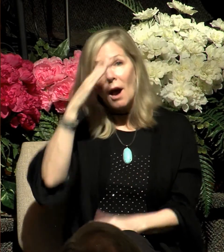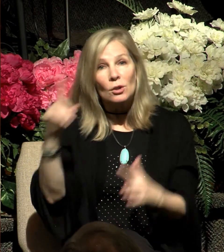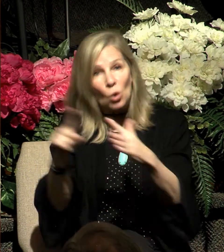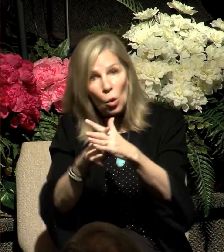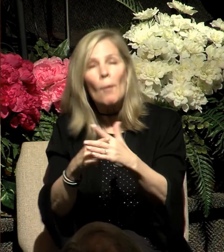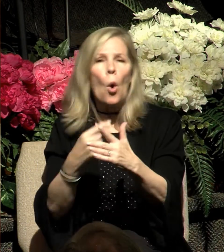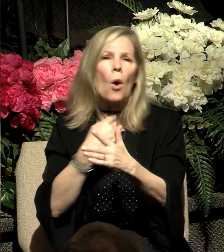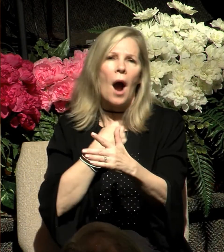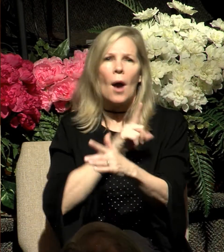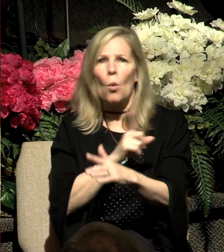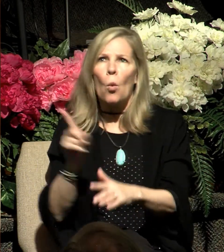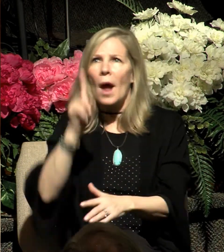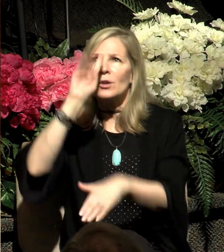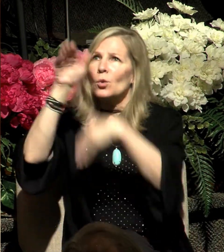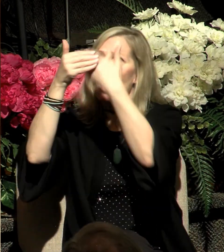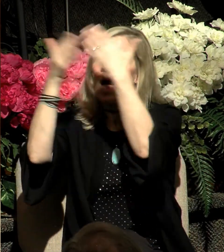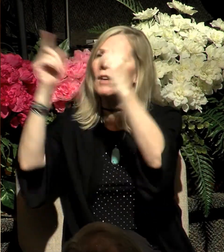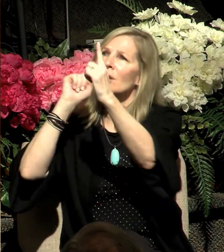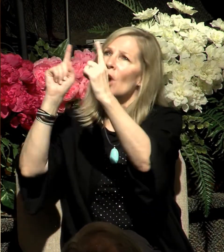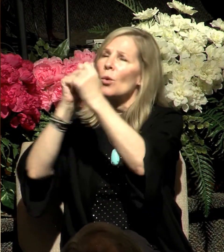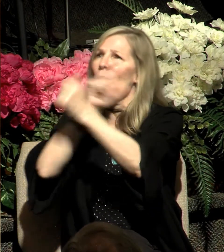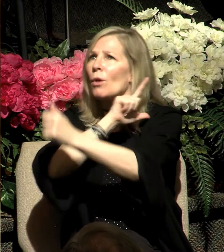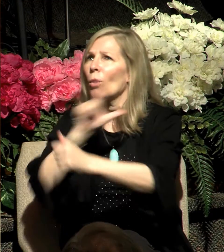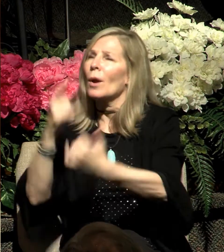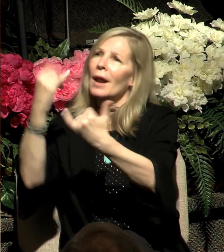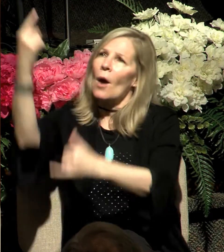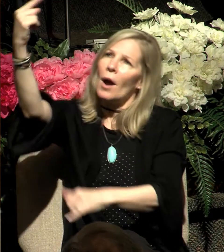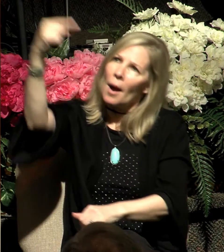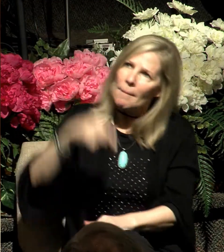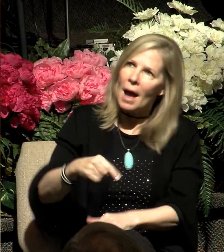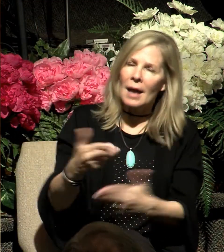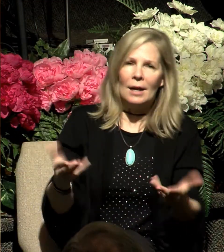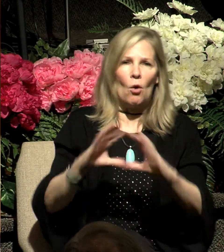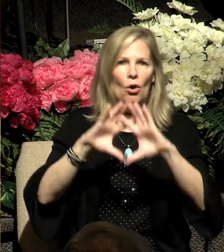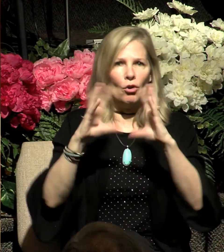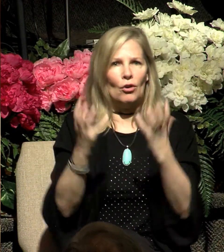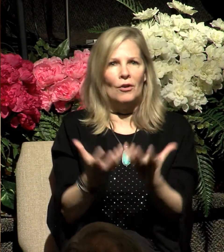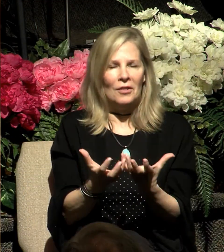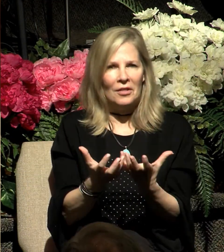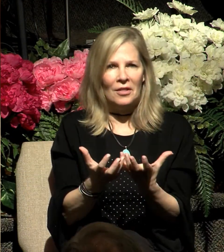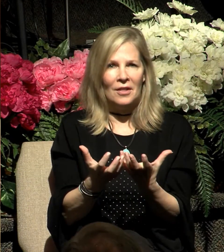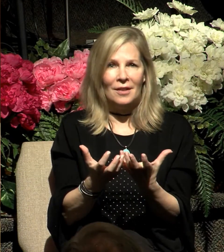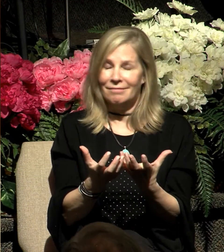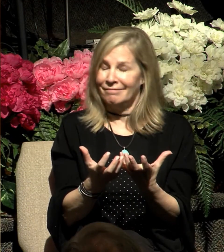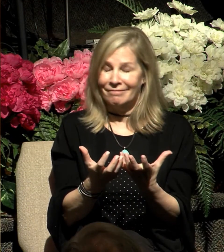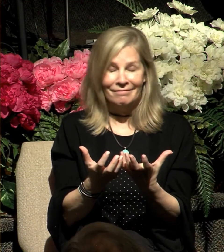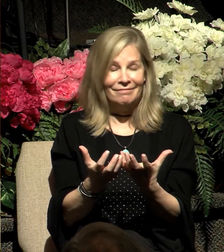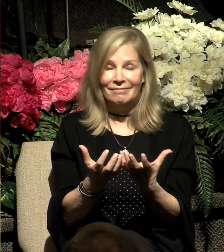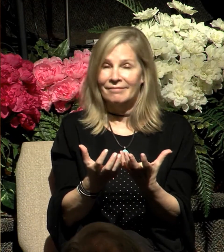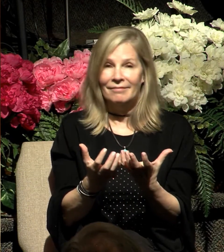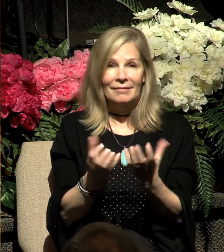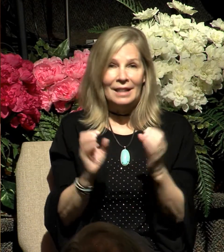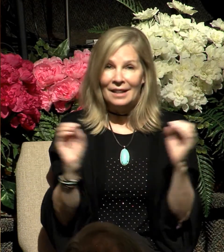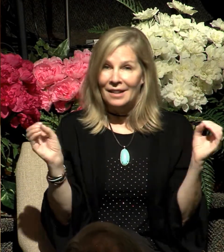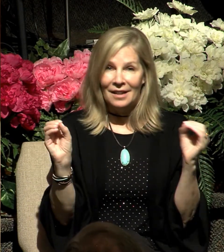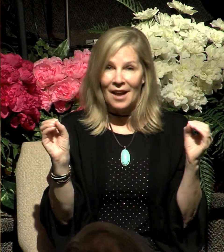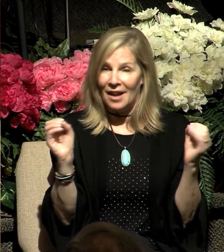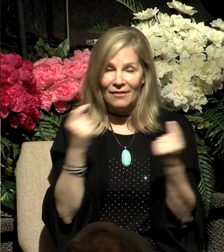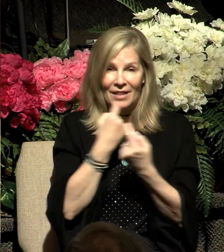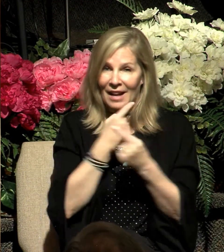to heaven and spoken to the Lord, and now they're back on earth. Listen, none of these claims are true, not because I